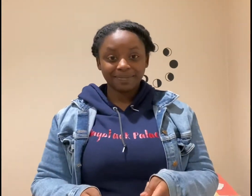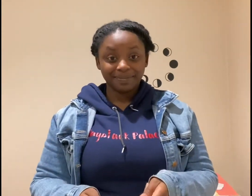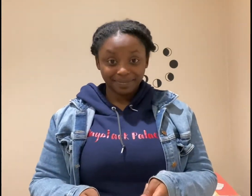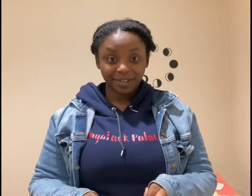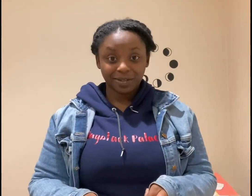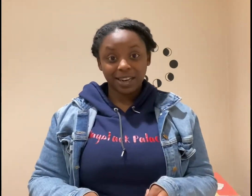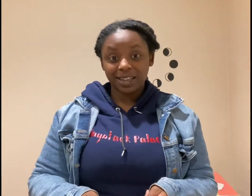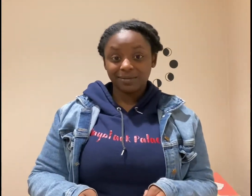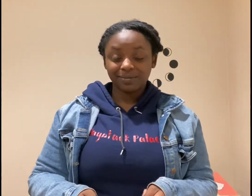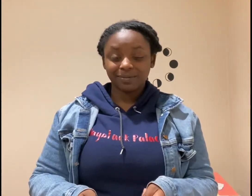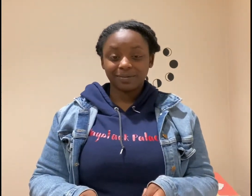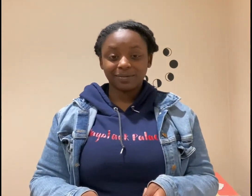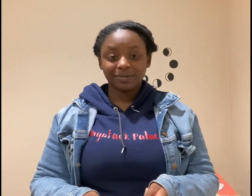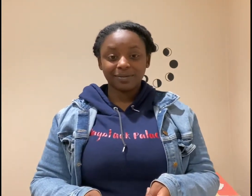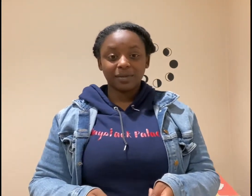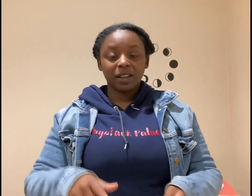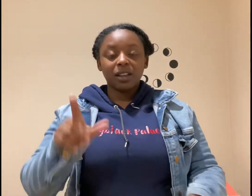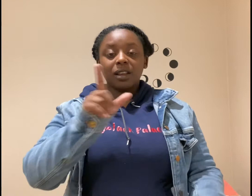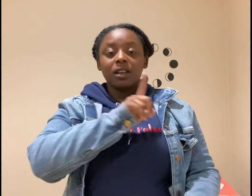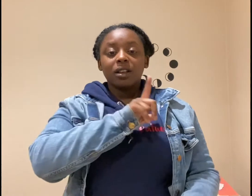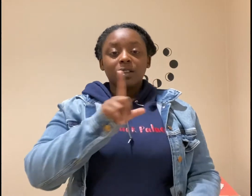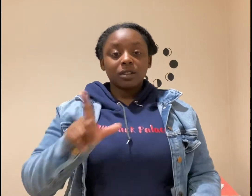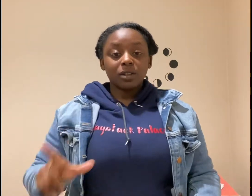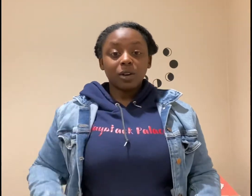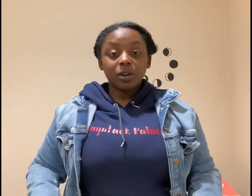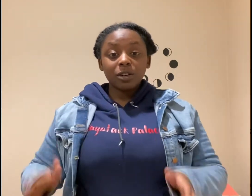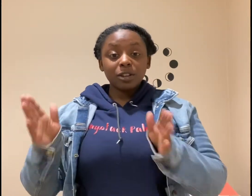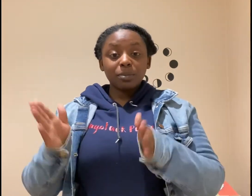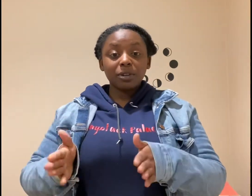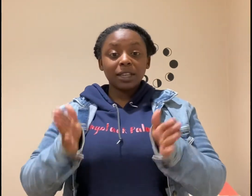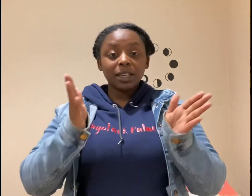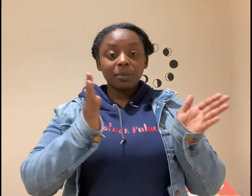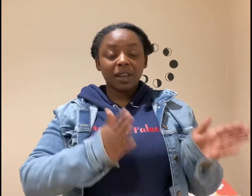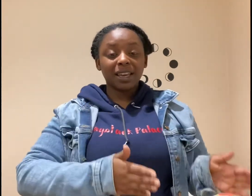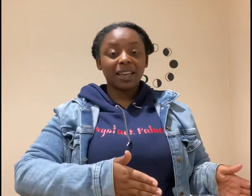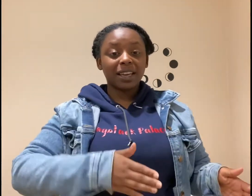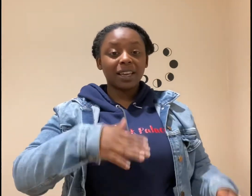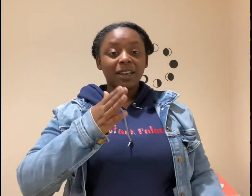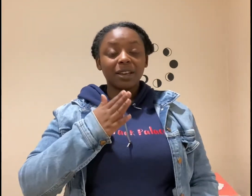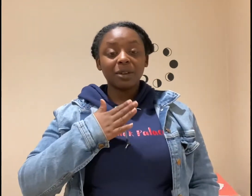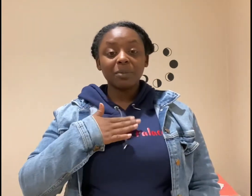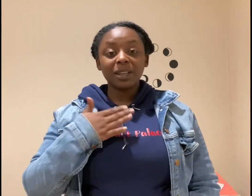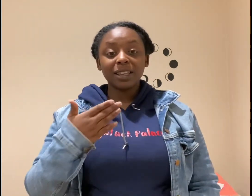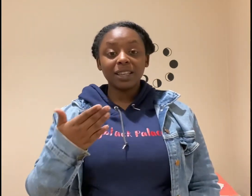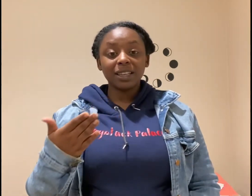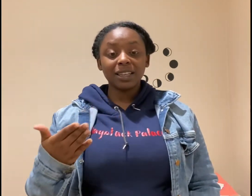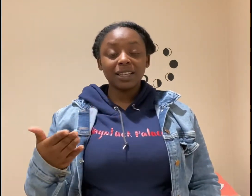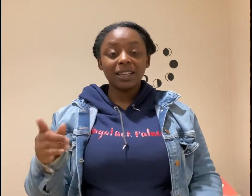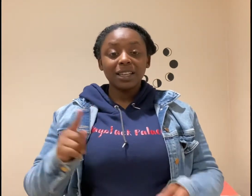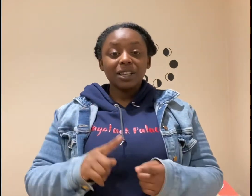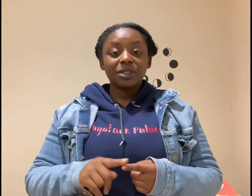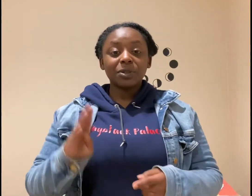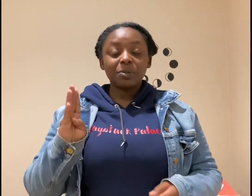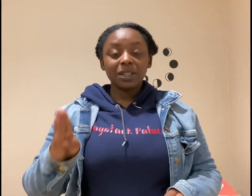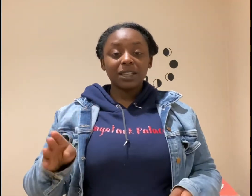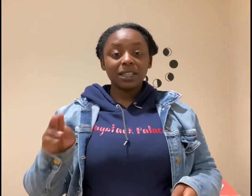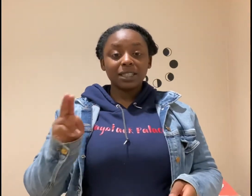Ready? Lord, prepare me to be a